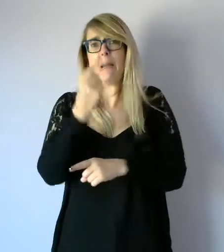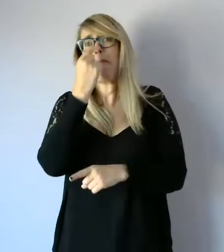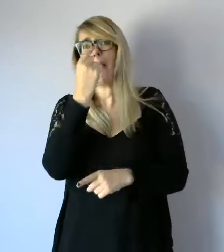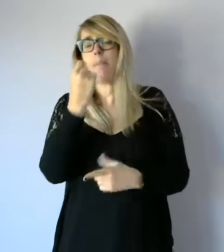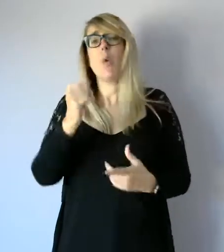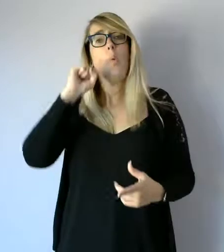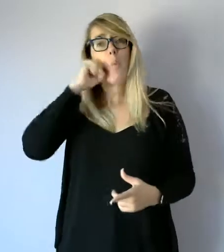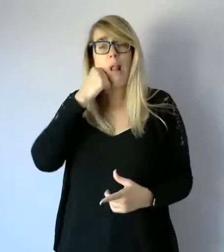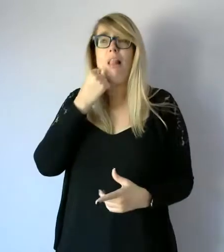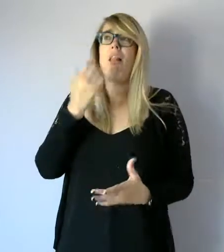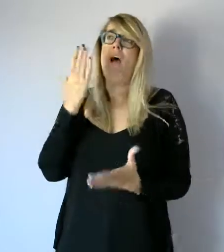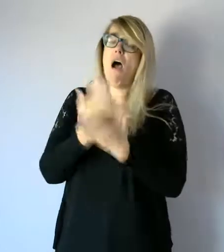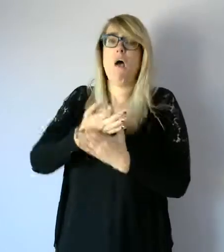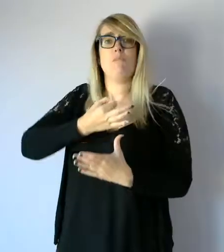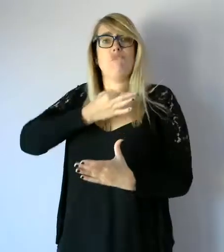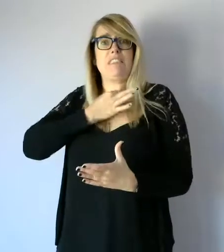experience of abuse or neglect.